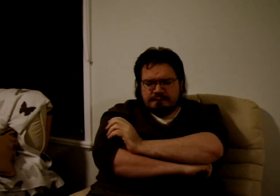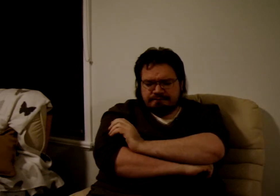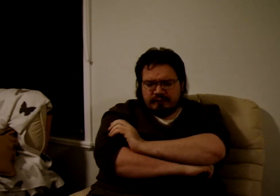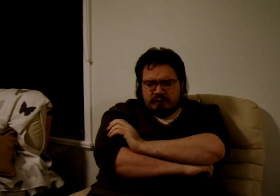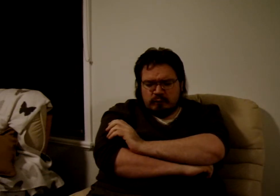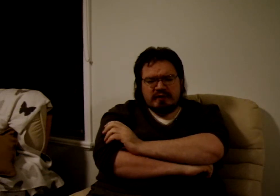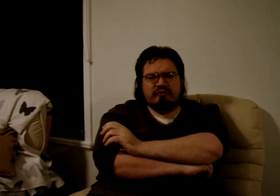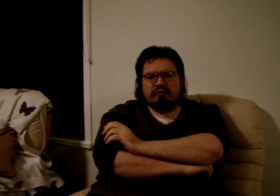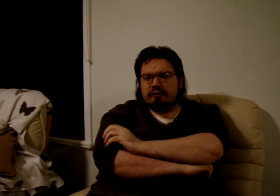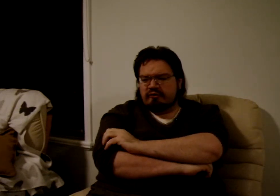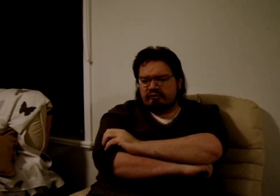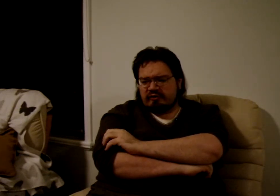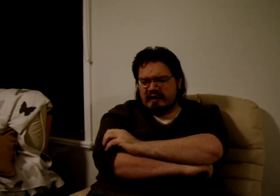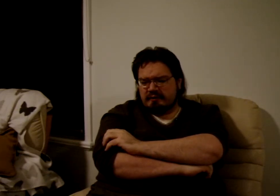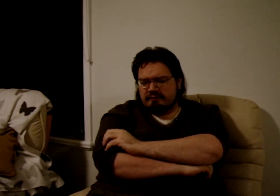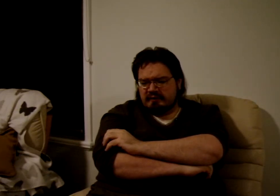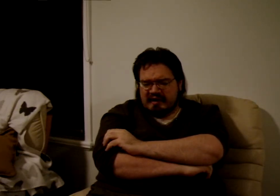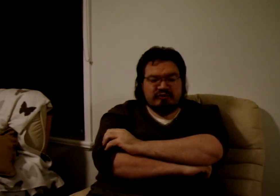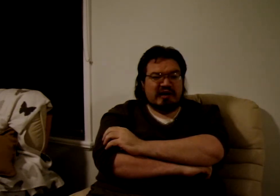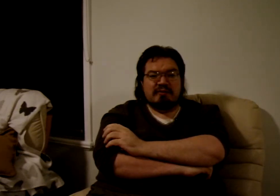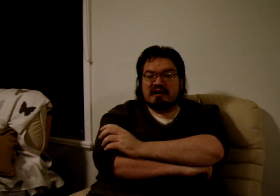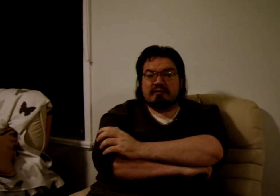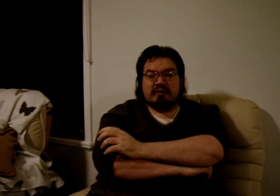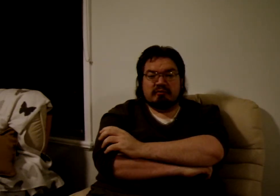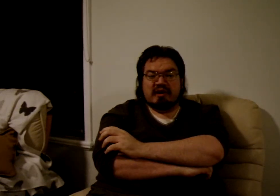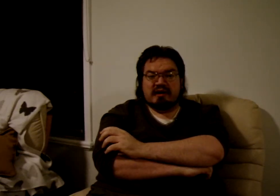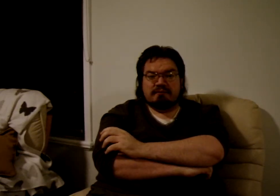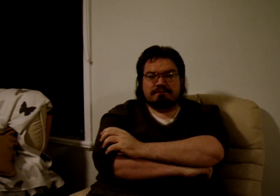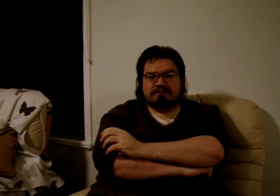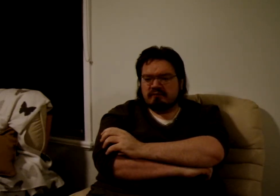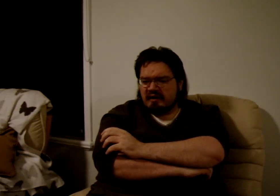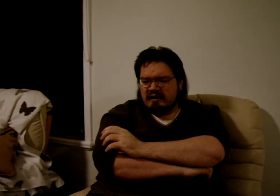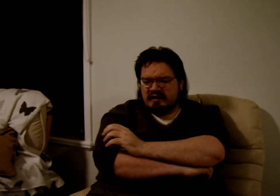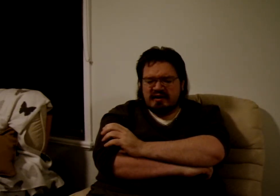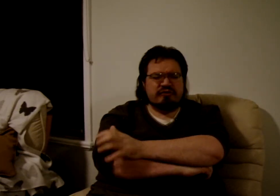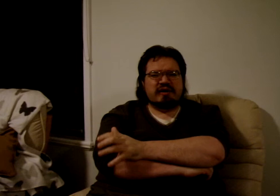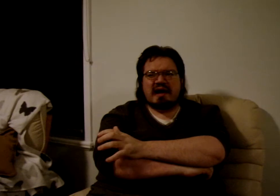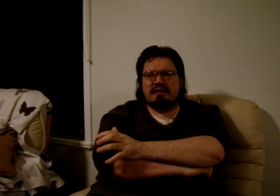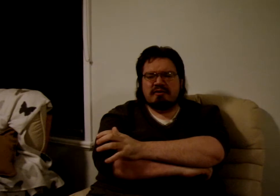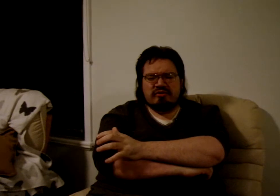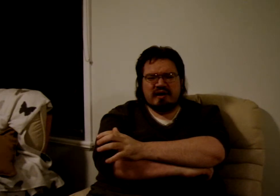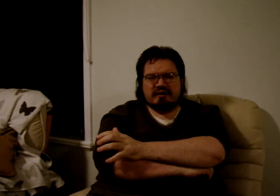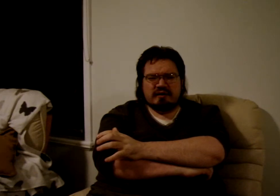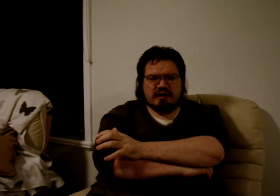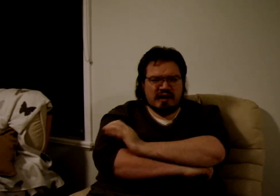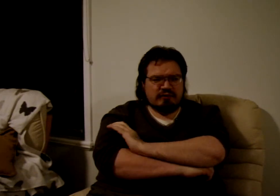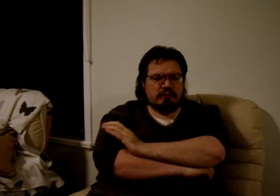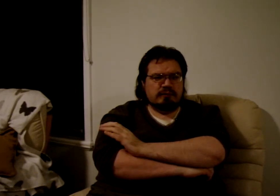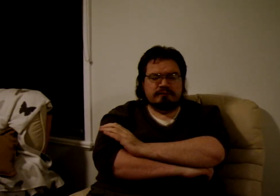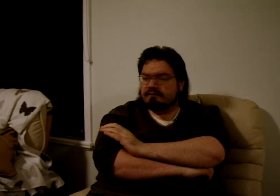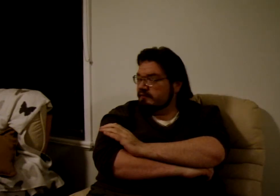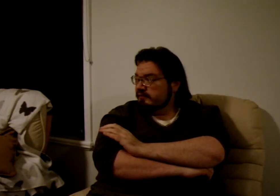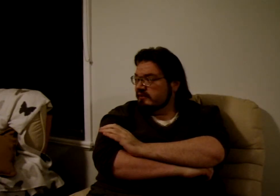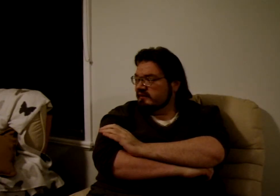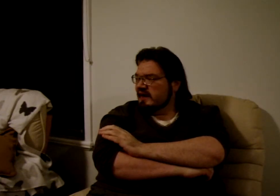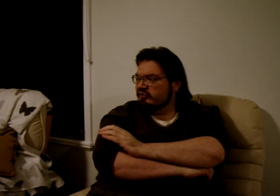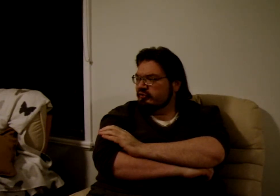What you do is you say, here's a game that everyone can play. Here's a game that allows you